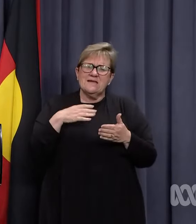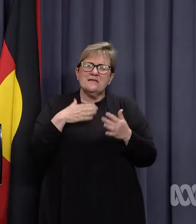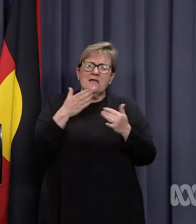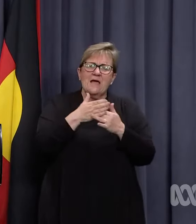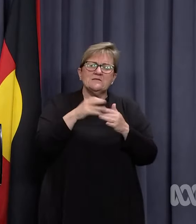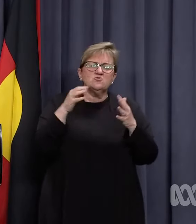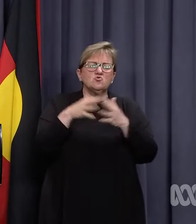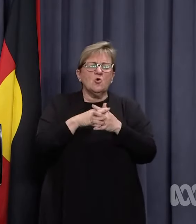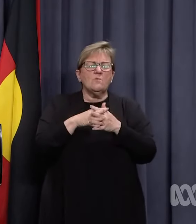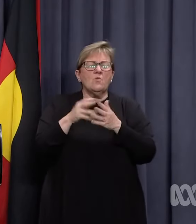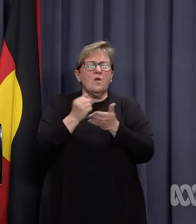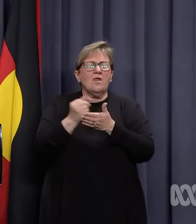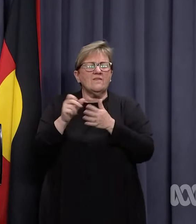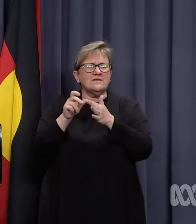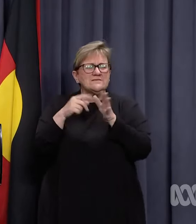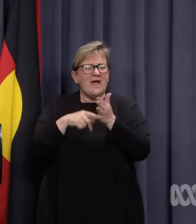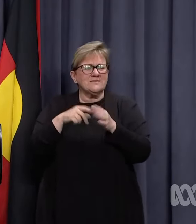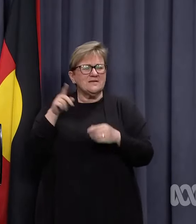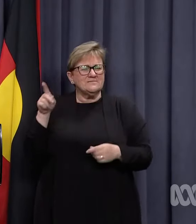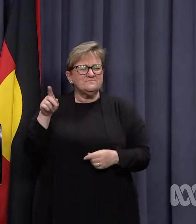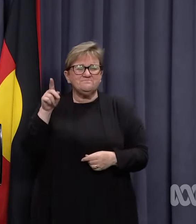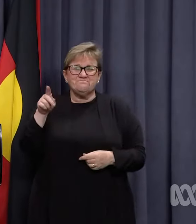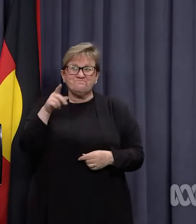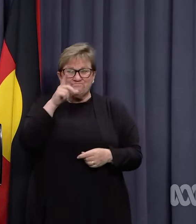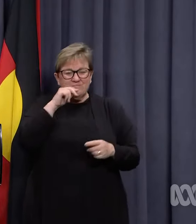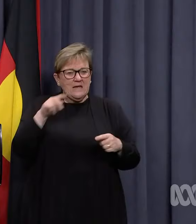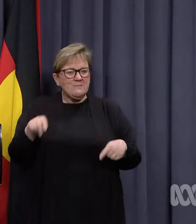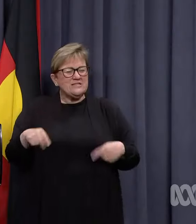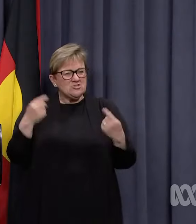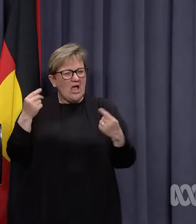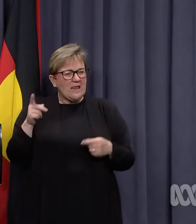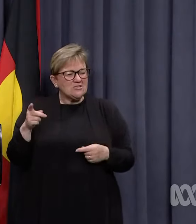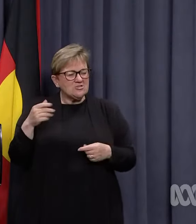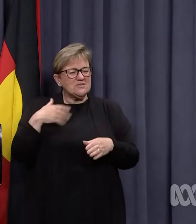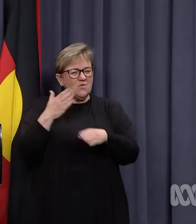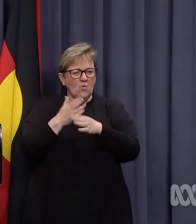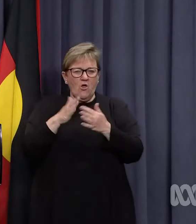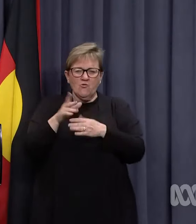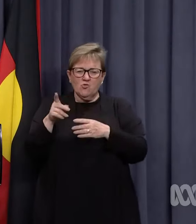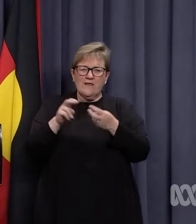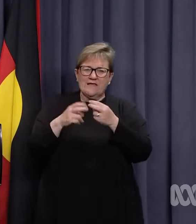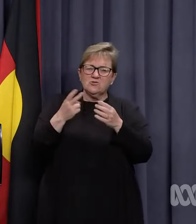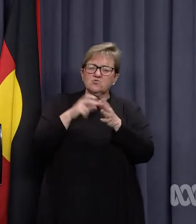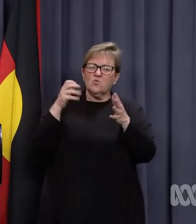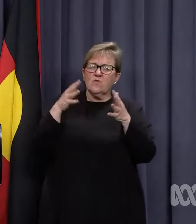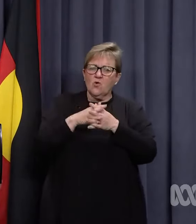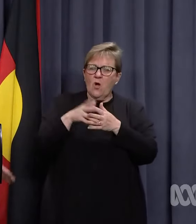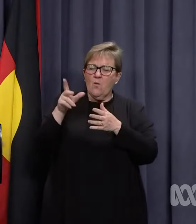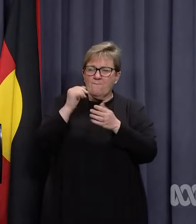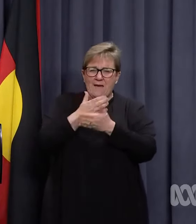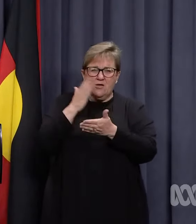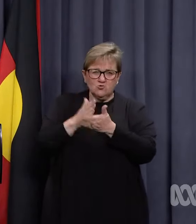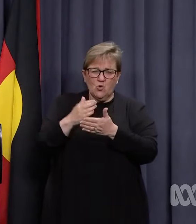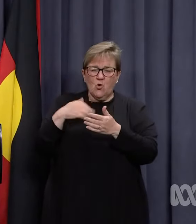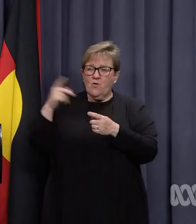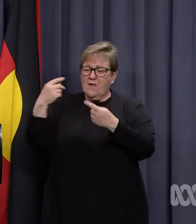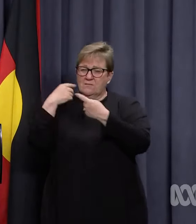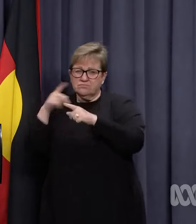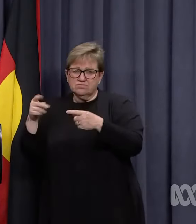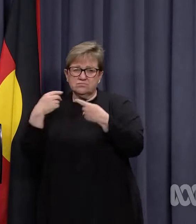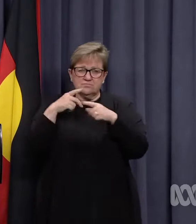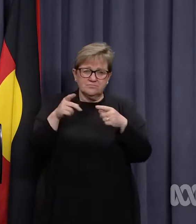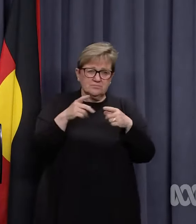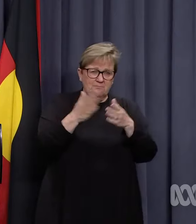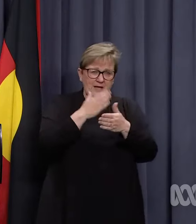access to Commonwealth data. That can be challenging. We're working through those issues with the Commonwealth to ensure that we can match the state's records